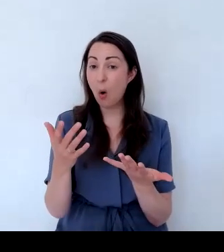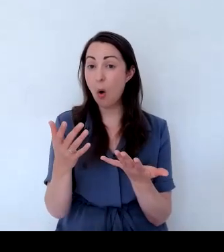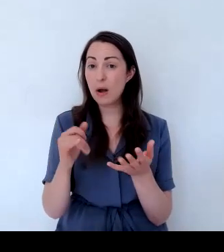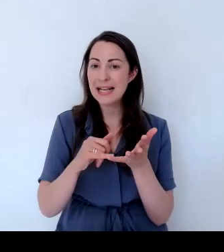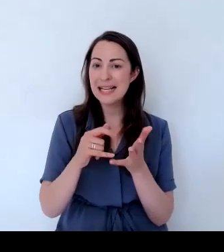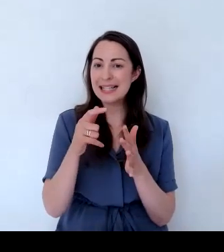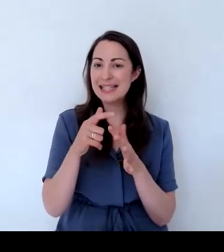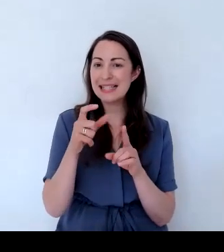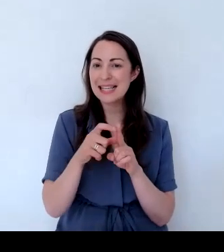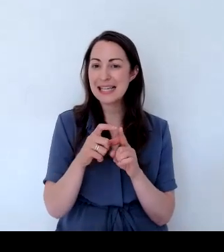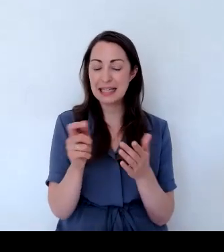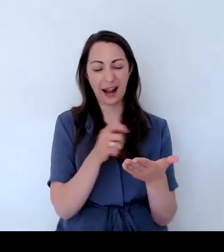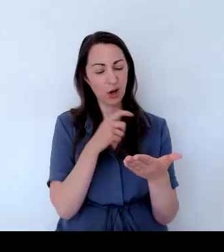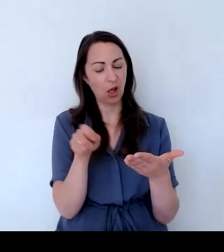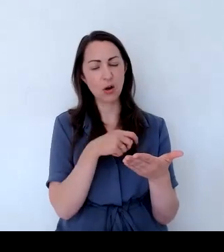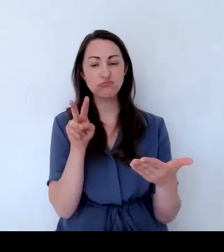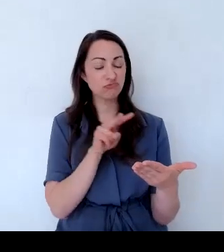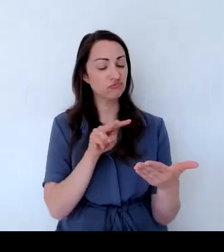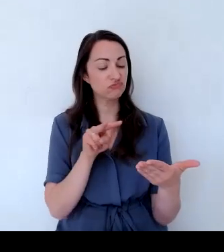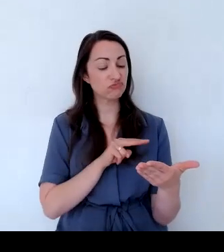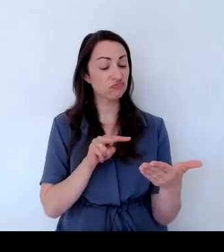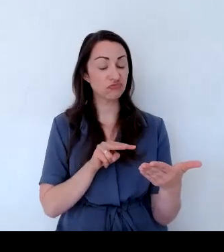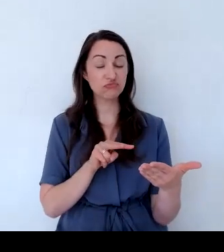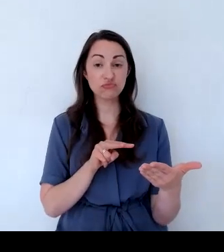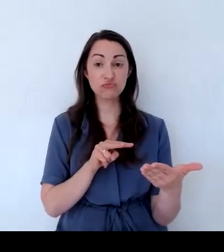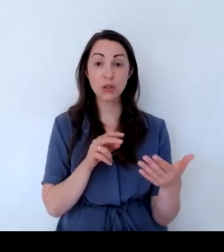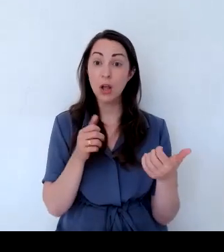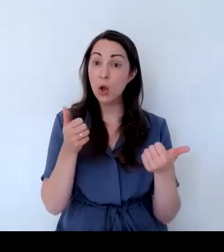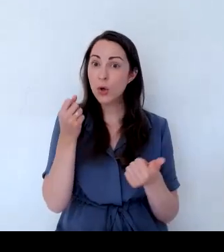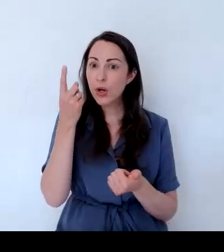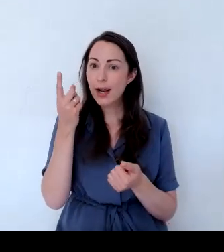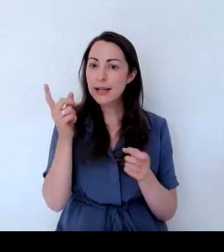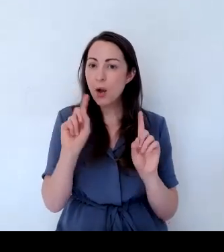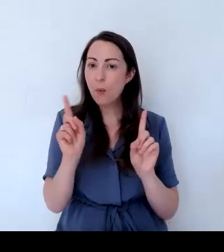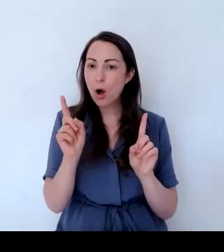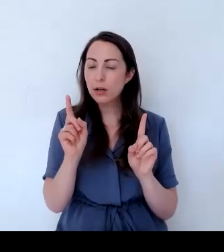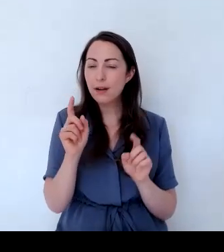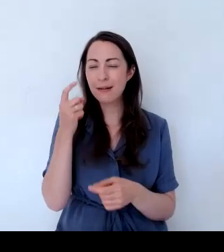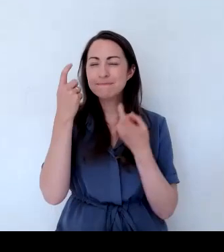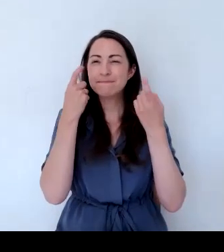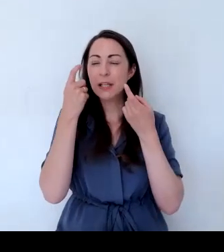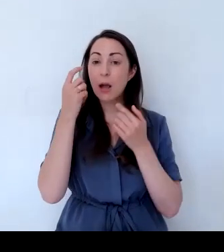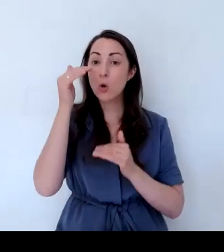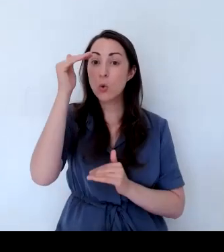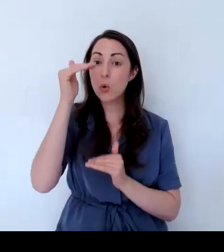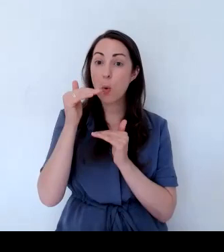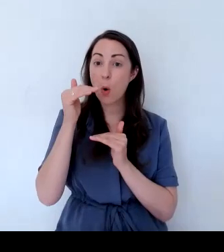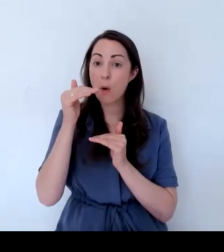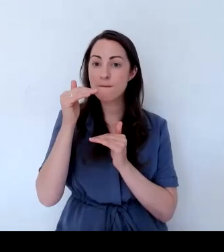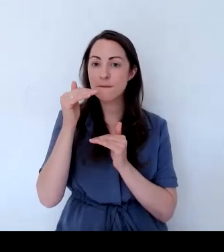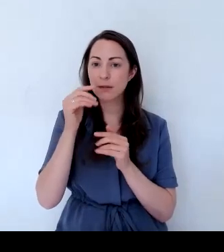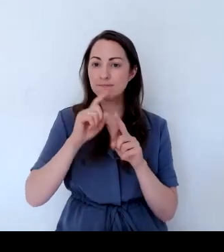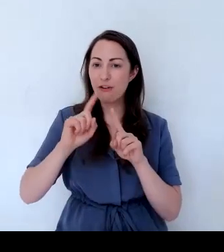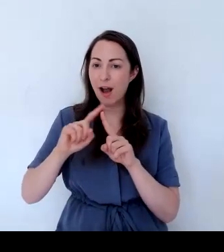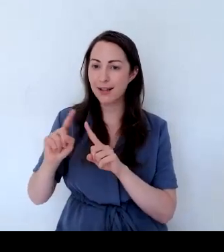probably a good idea, if you haven't got a lot of space, to look at dwarf varieties of plants. And